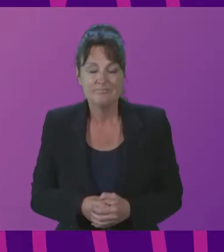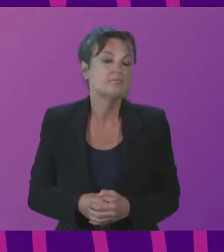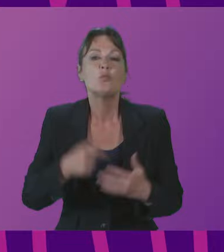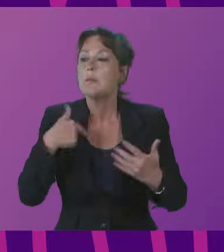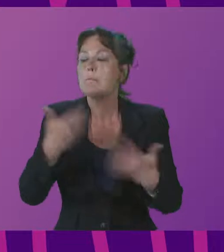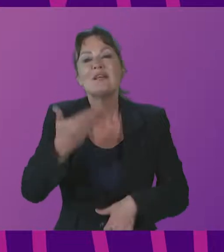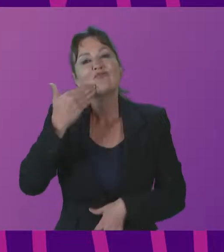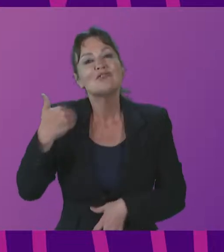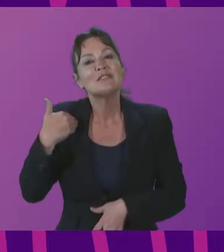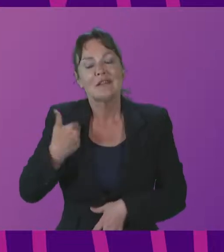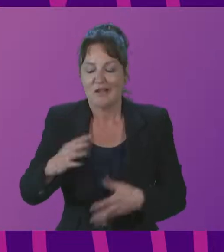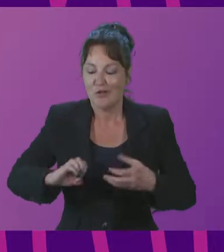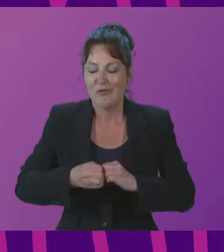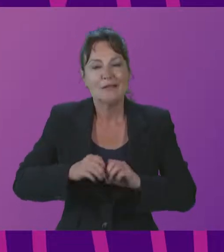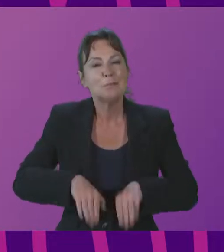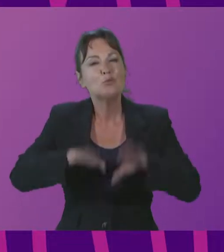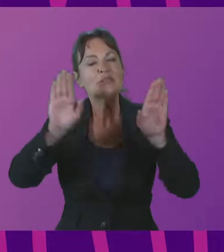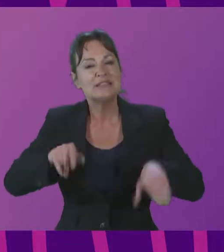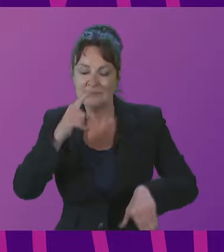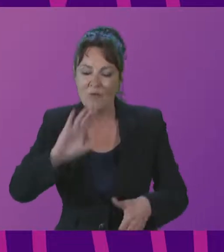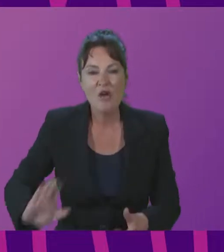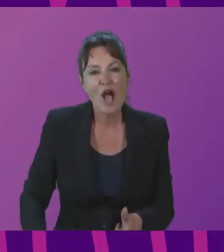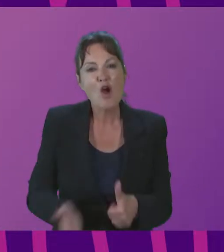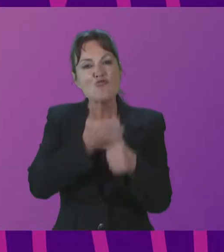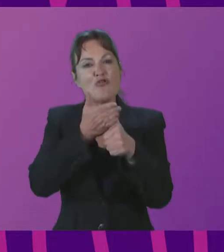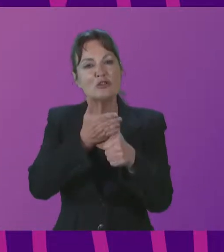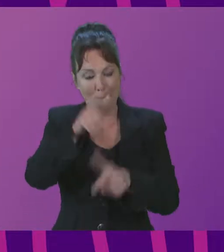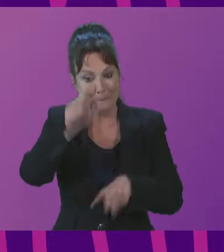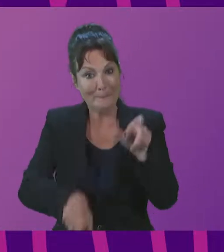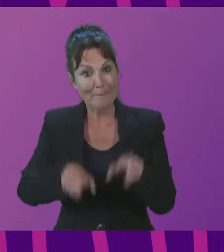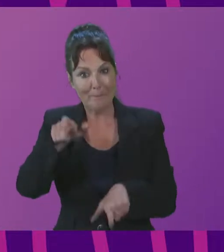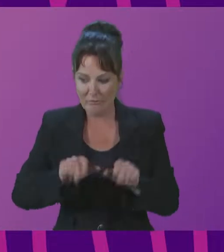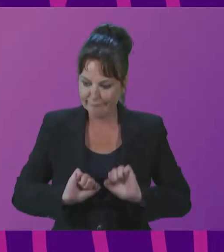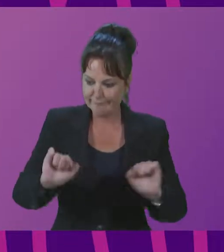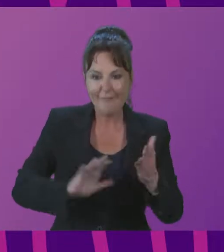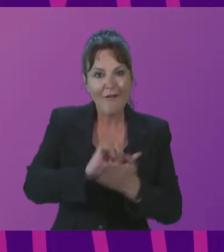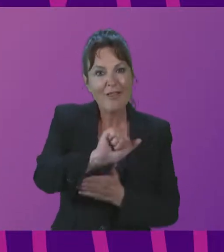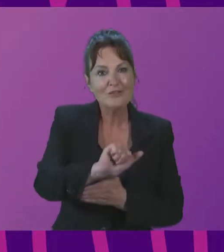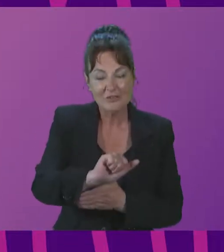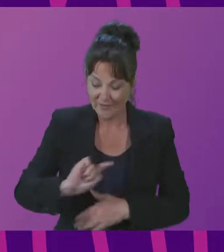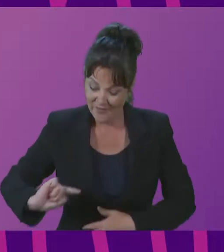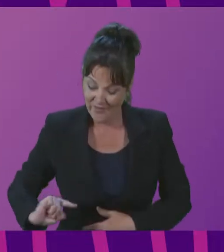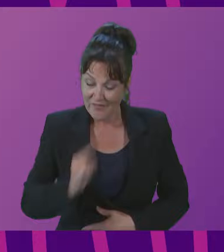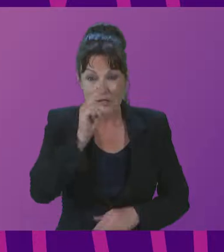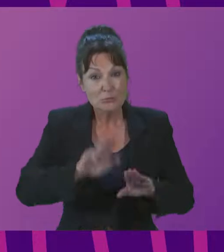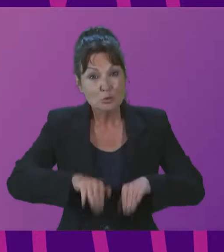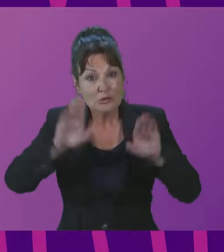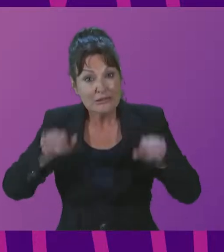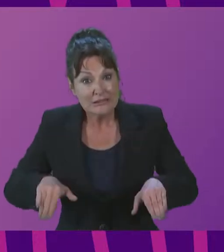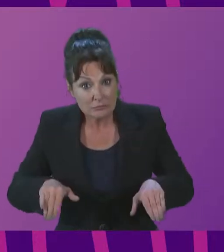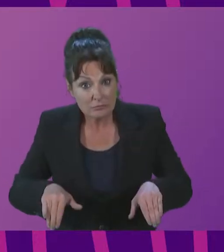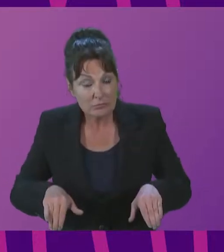Museum of Indigenous Cultures, which is the first museum in Brazil managed